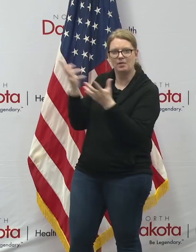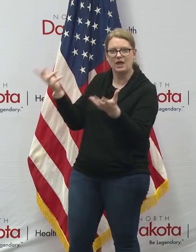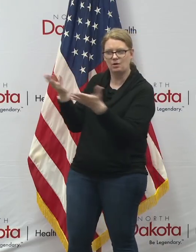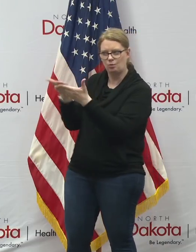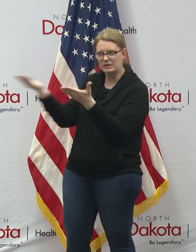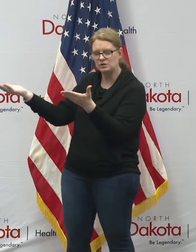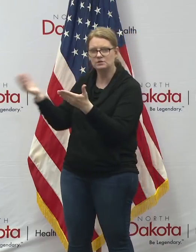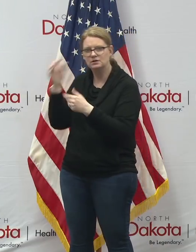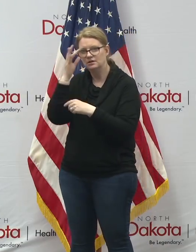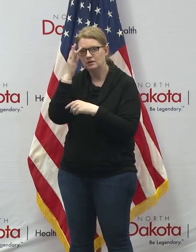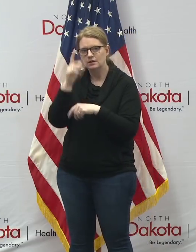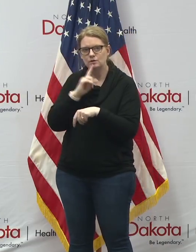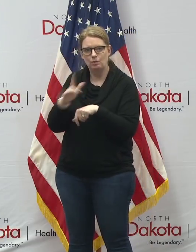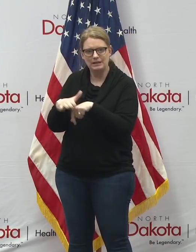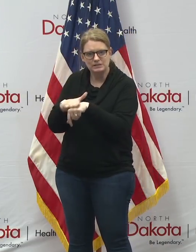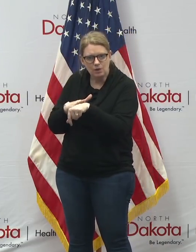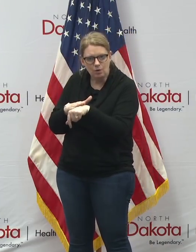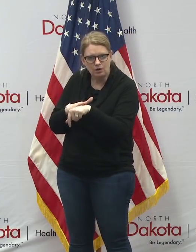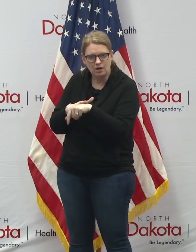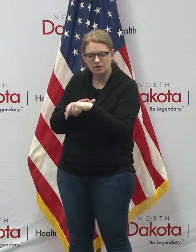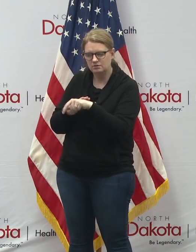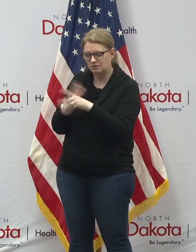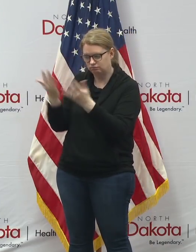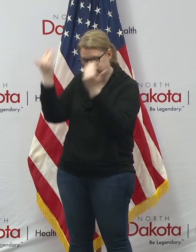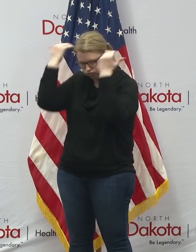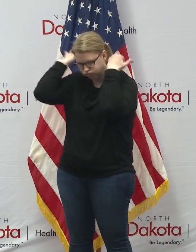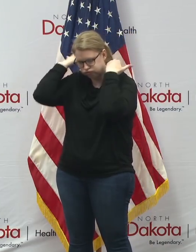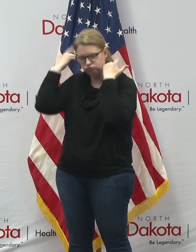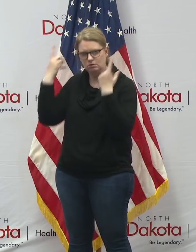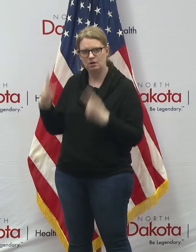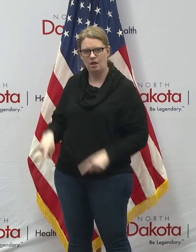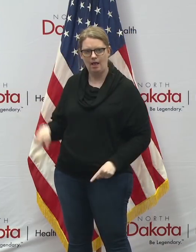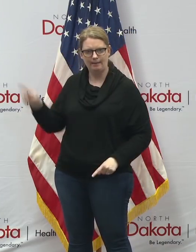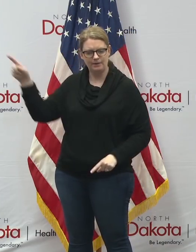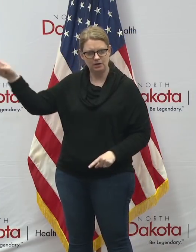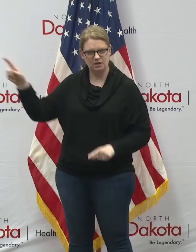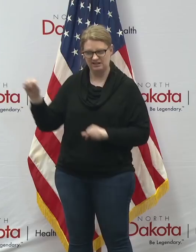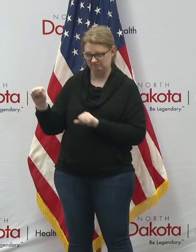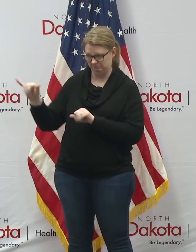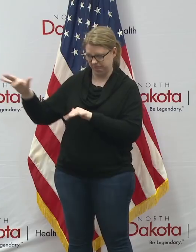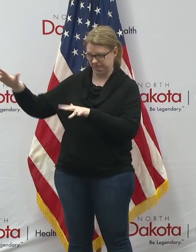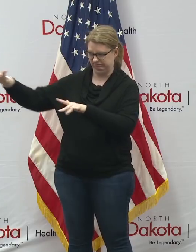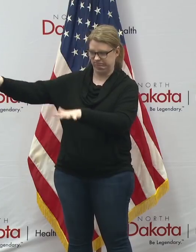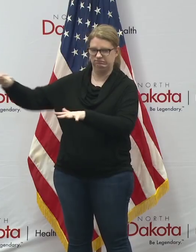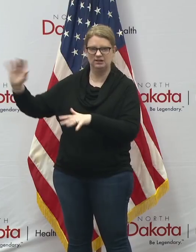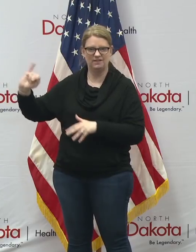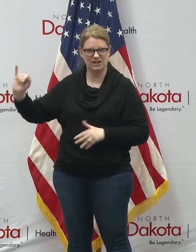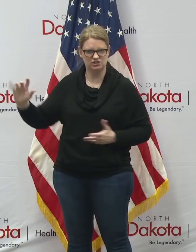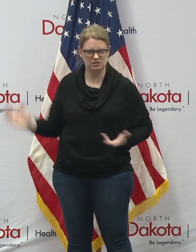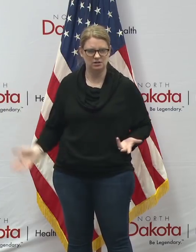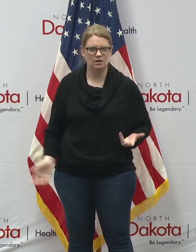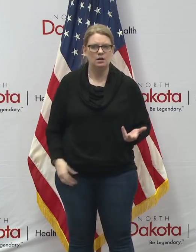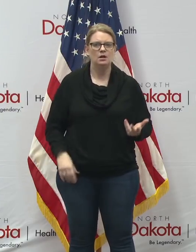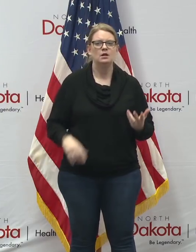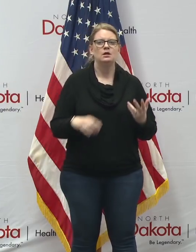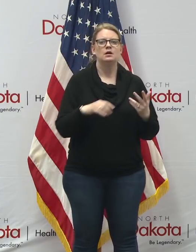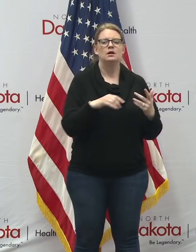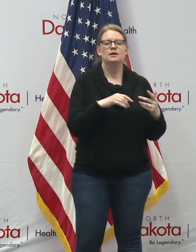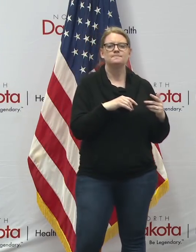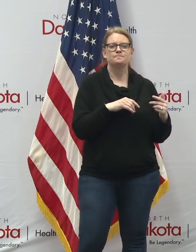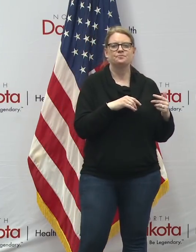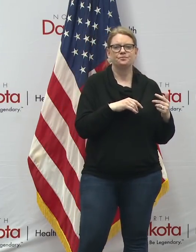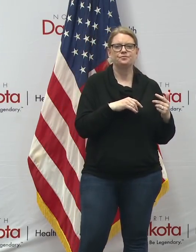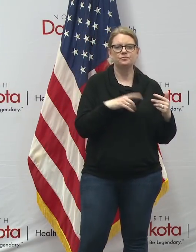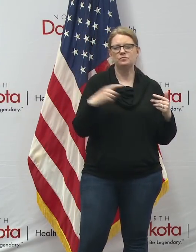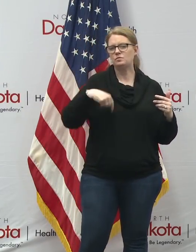stop you know slow down the the onslaught that's that's happening there's uh uh and and so we're uh but